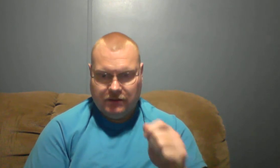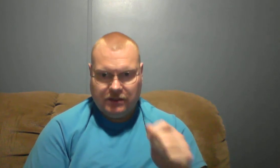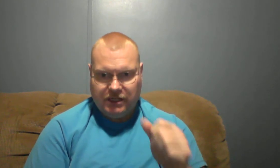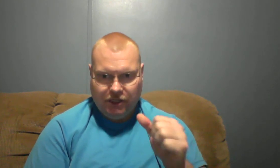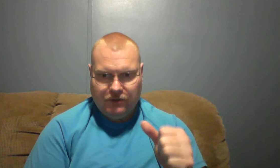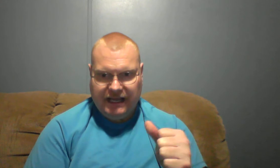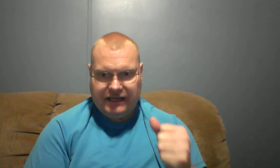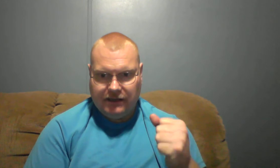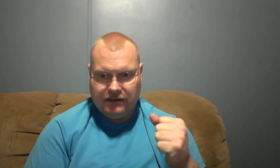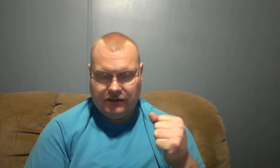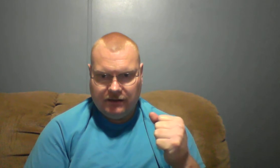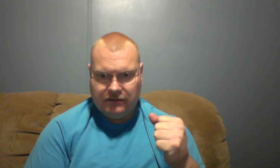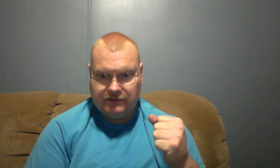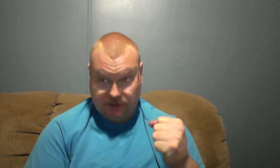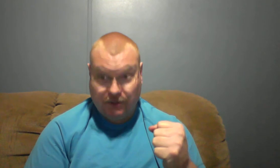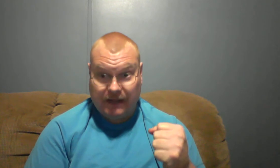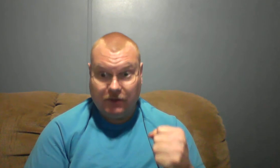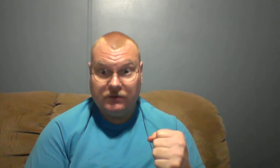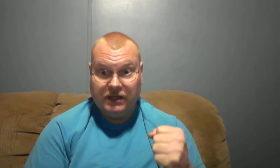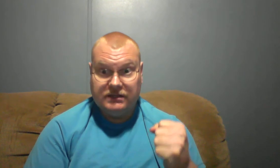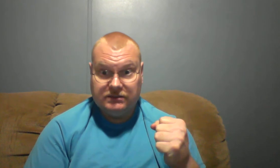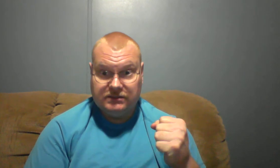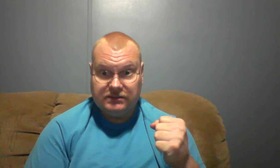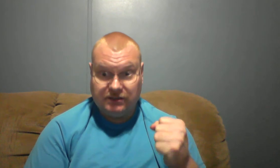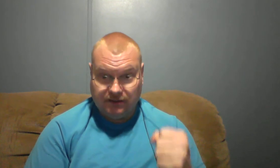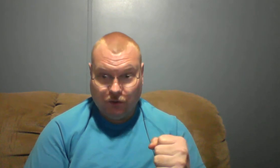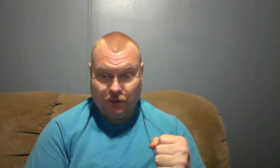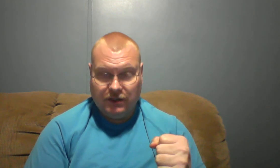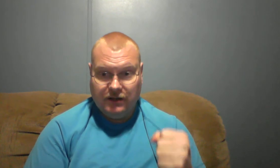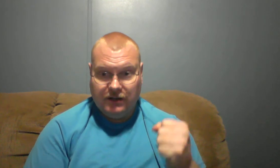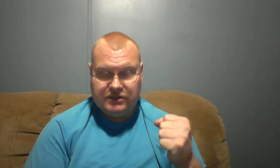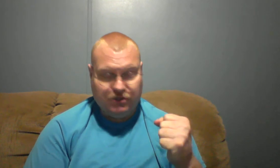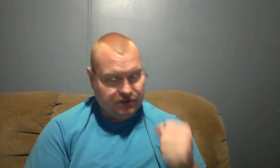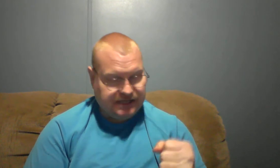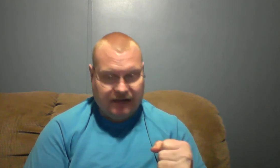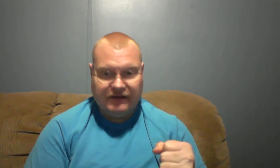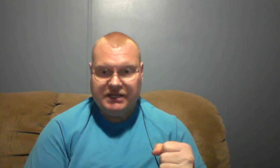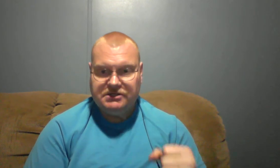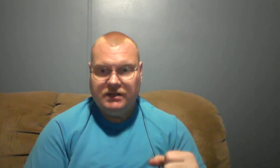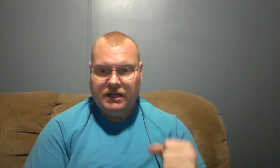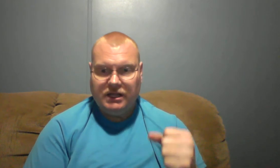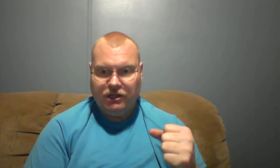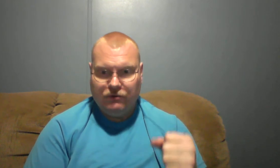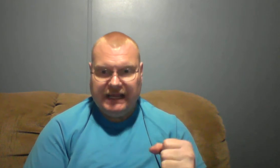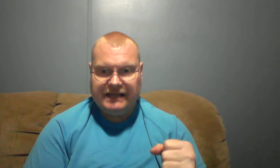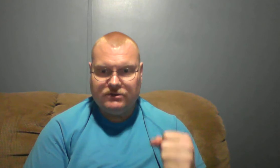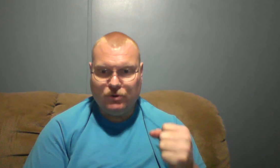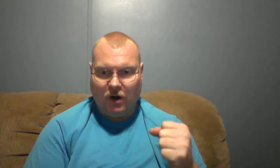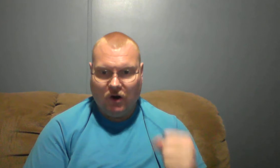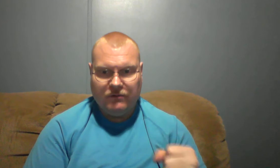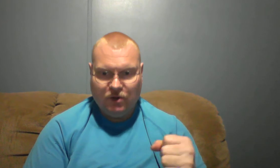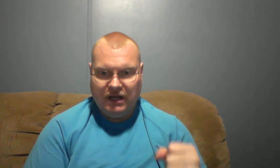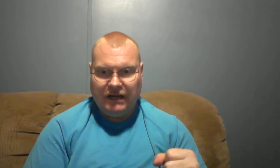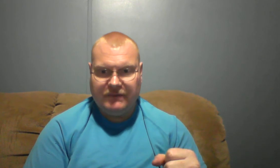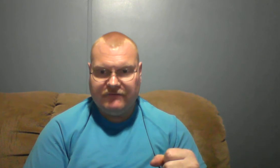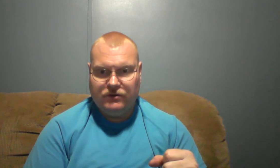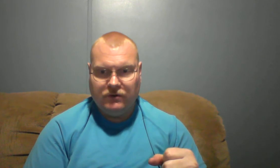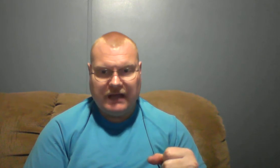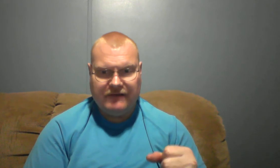you need to grab on to the Lord to your salvation you need to armor up if you don't have the